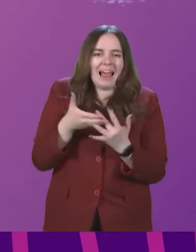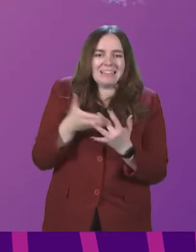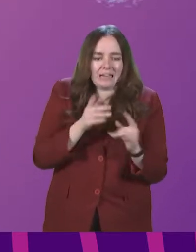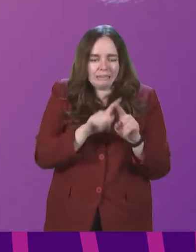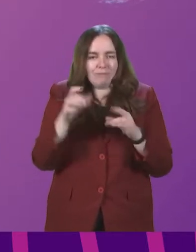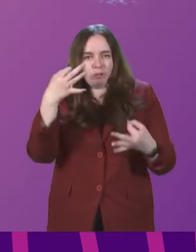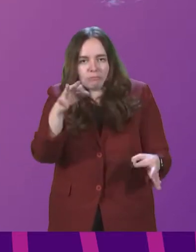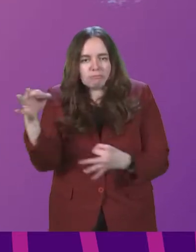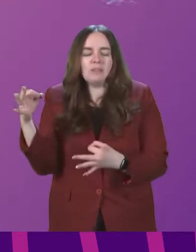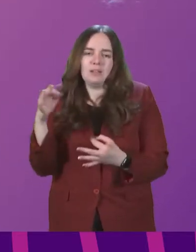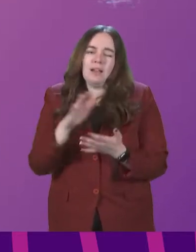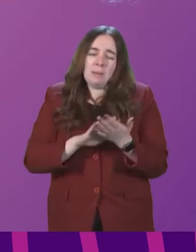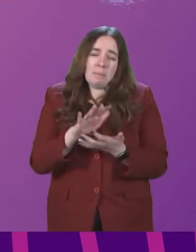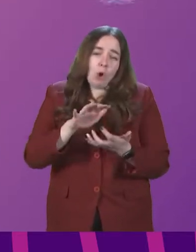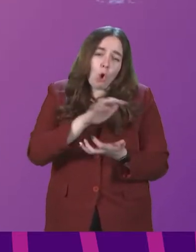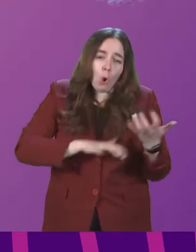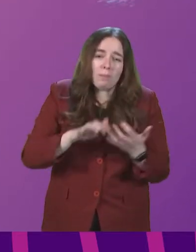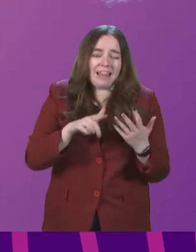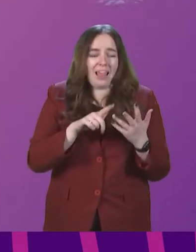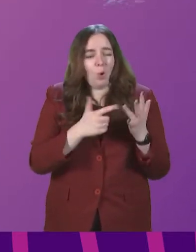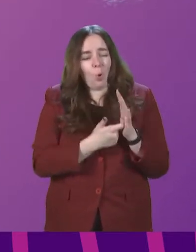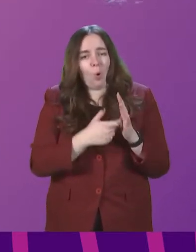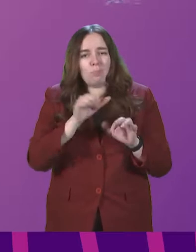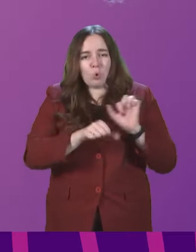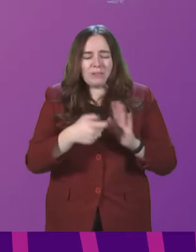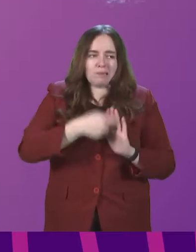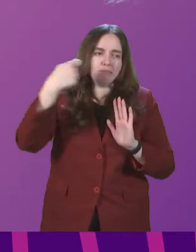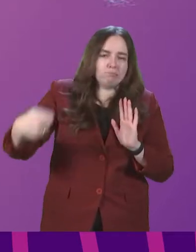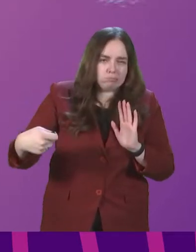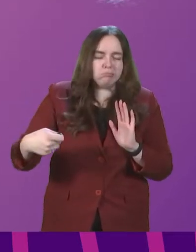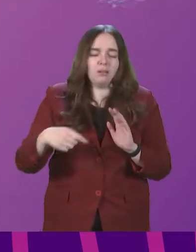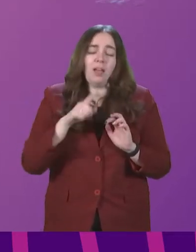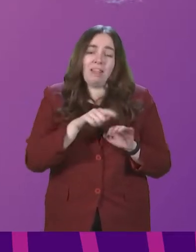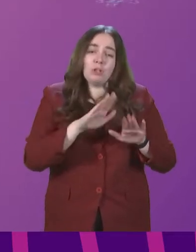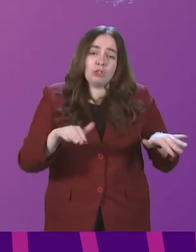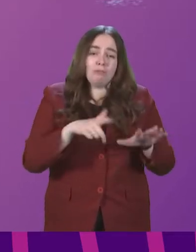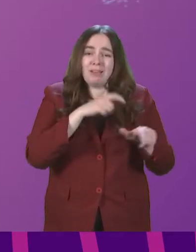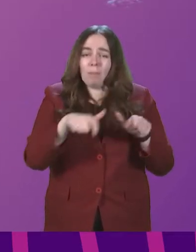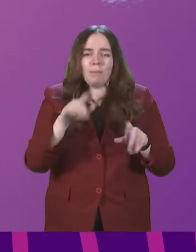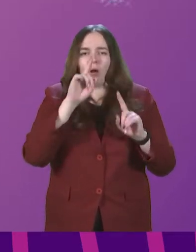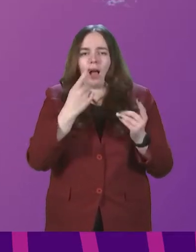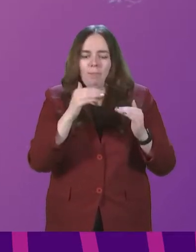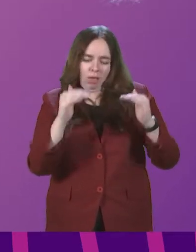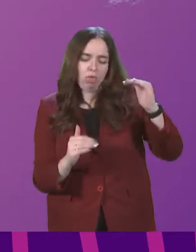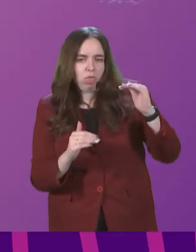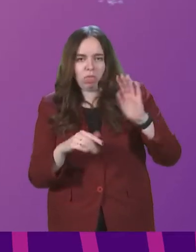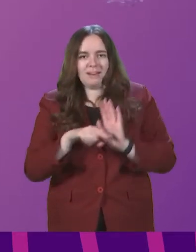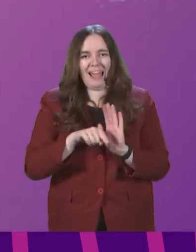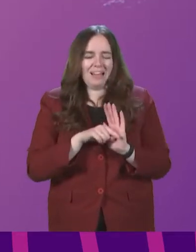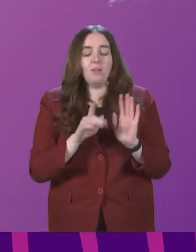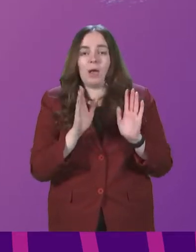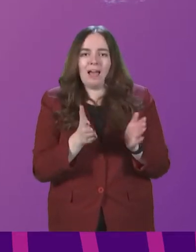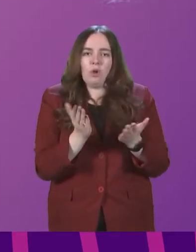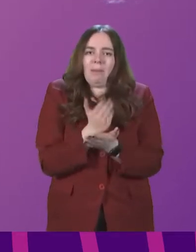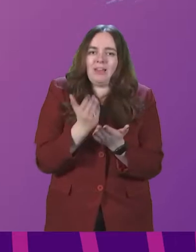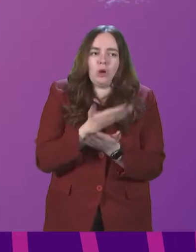which might complicate or extend the process for them. Obviously, these children and young people can't be disadvantaged. We need to make sure there's no